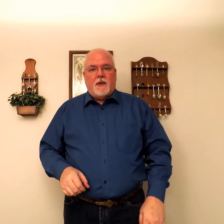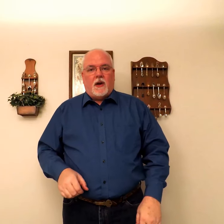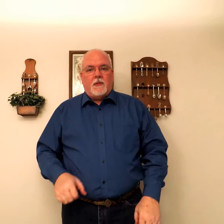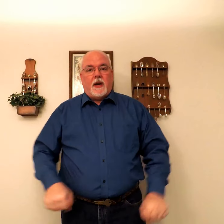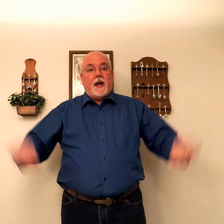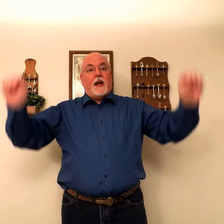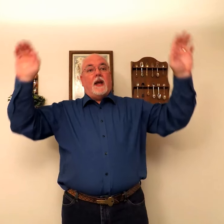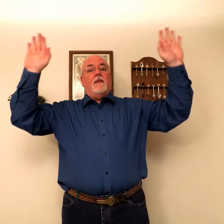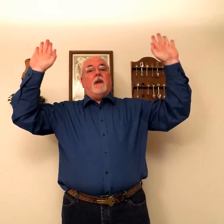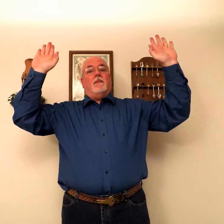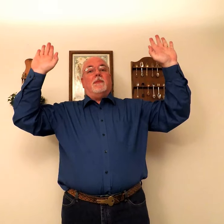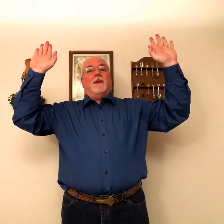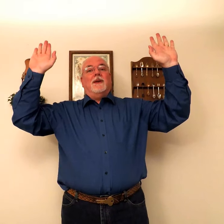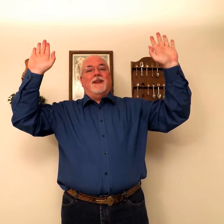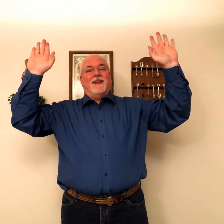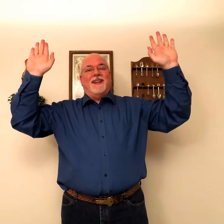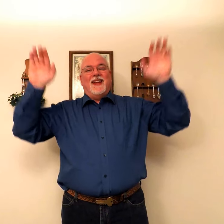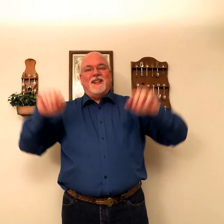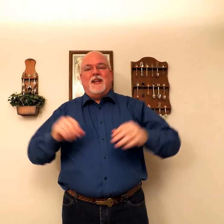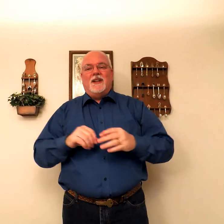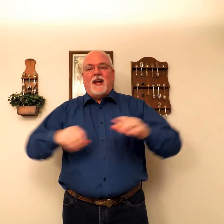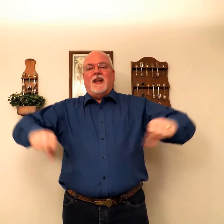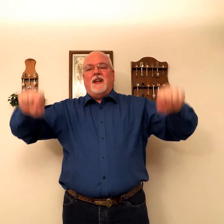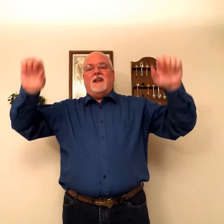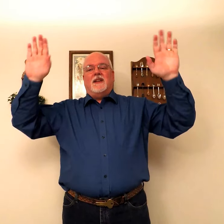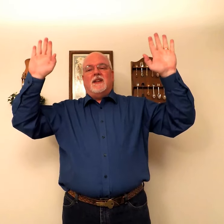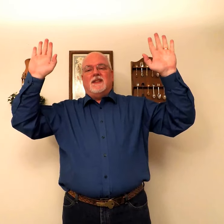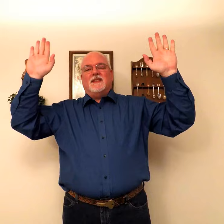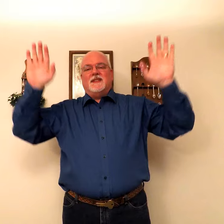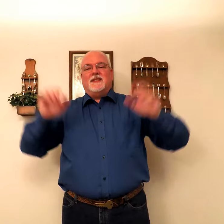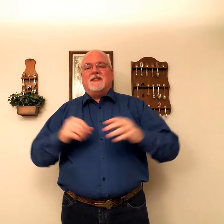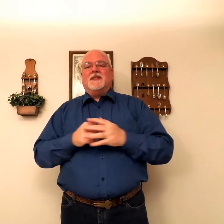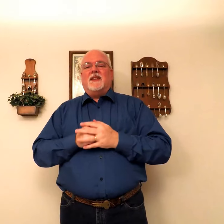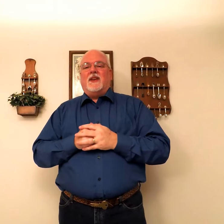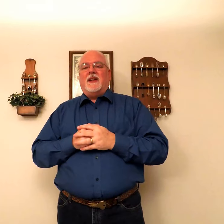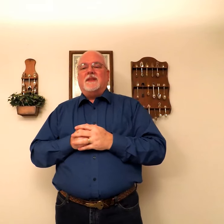Give me all your money. I give up. Yield. By you. You're right.